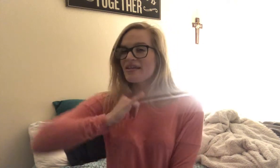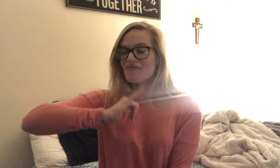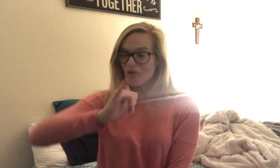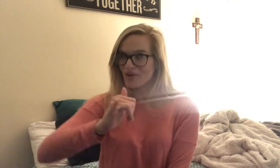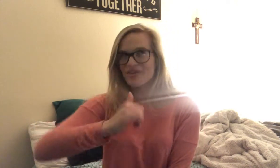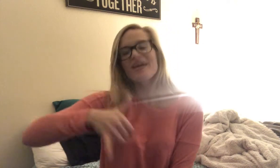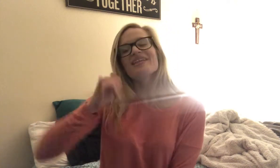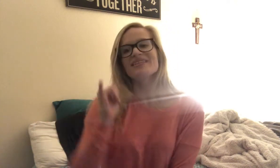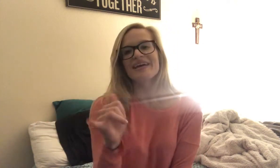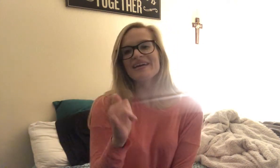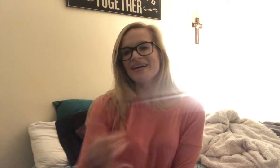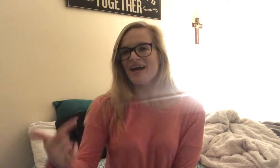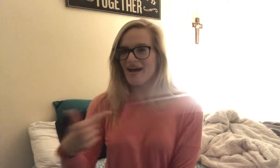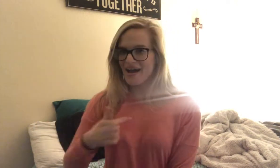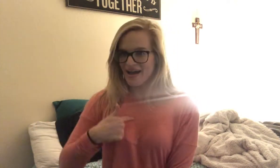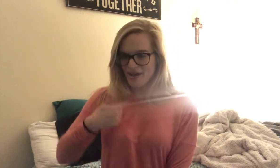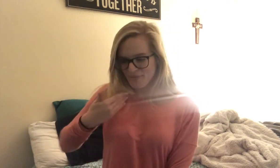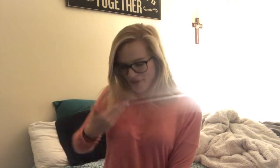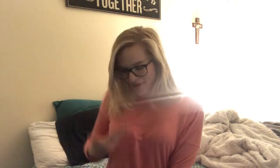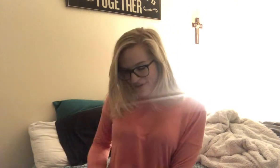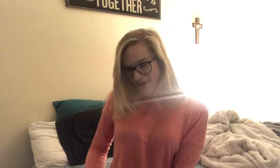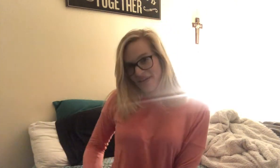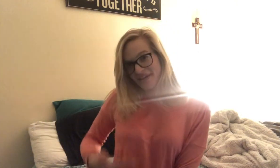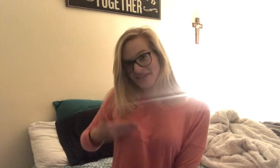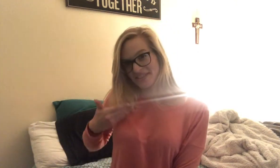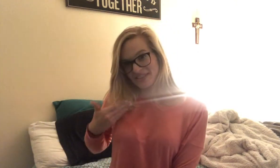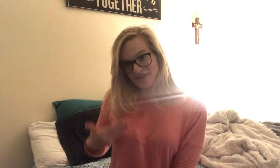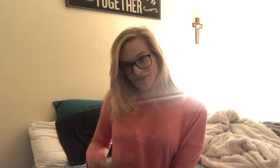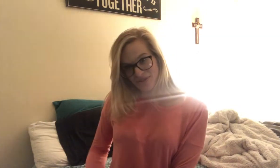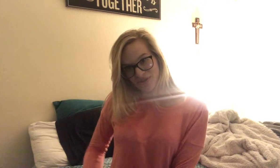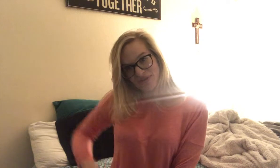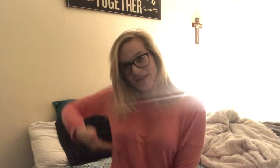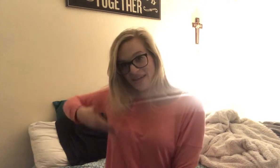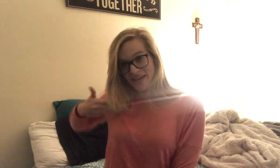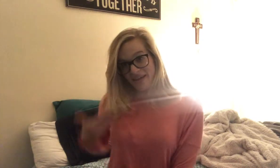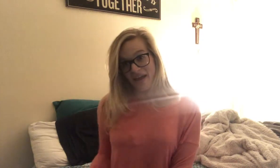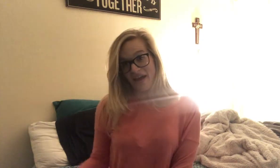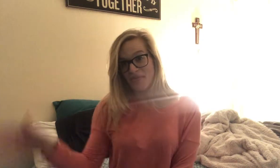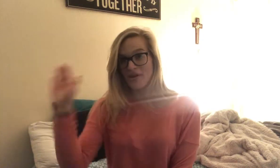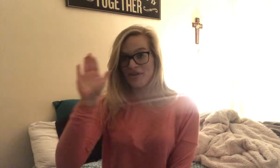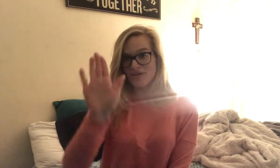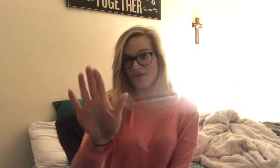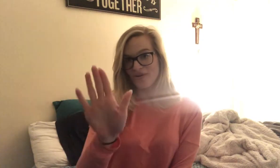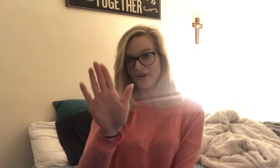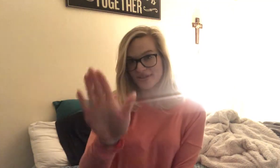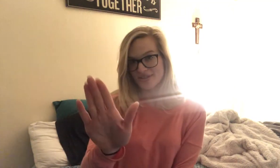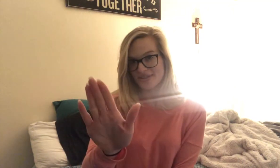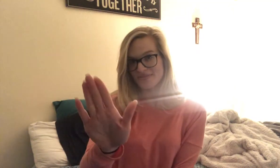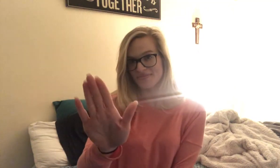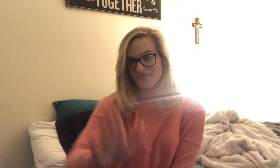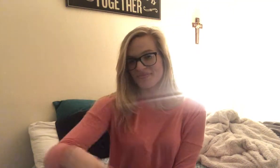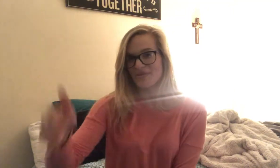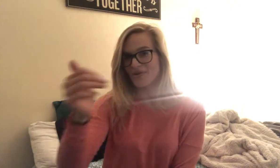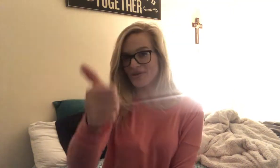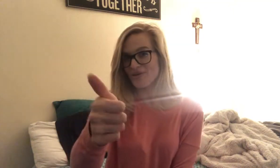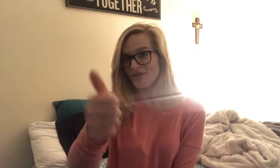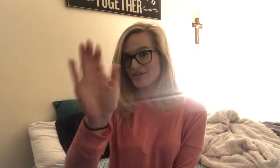Forth. Like I'm. Let's just show you. Like I'm yours. Or yours.